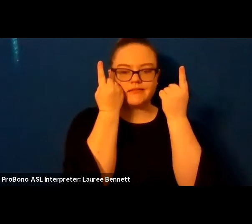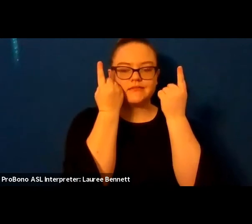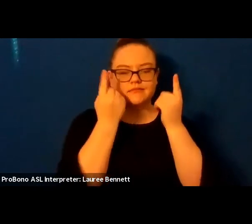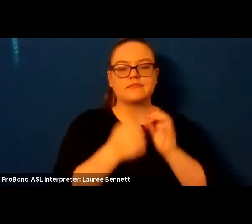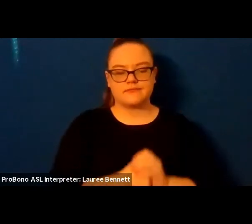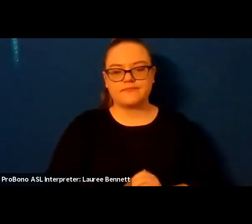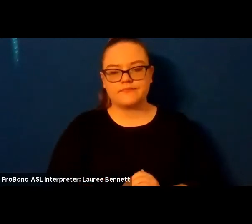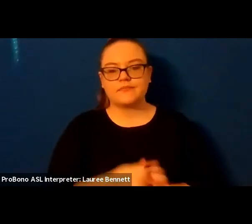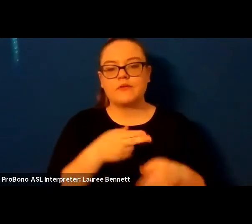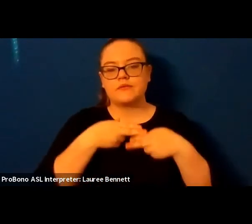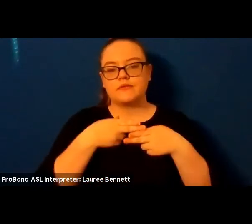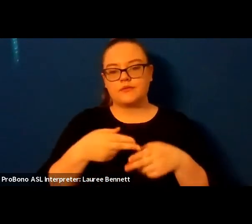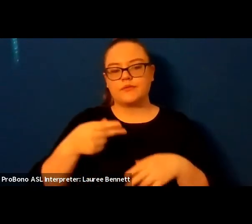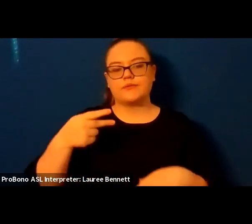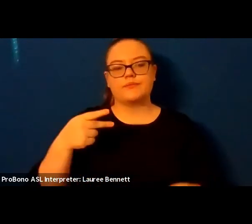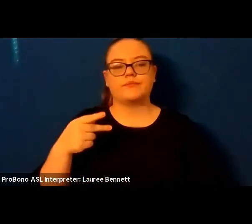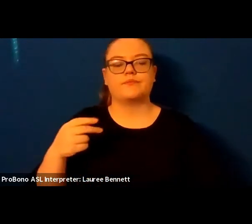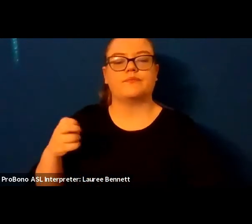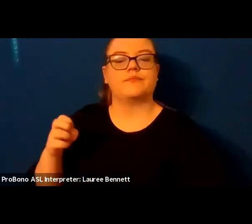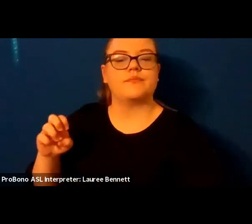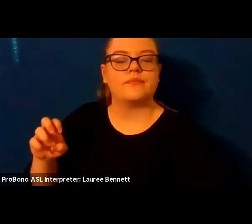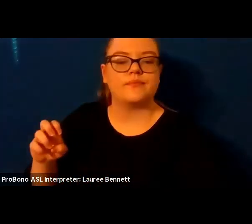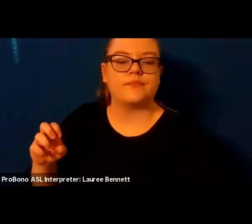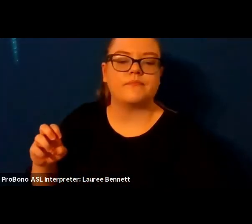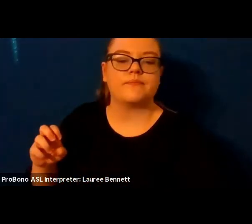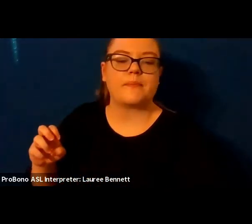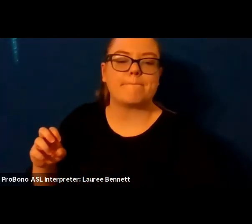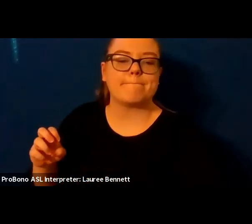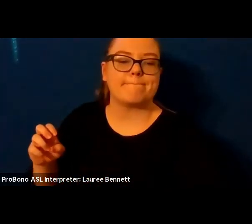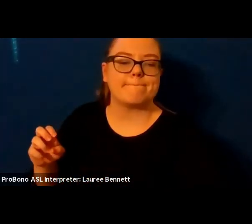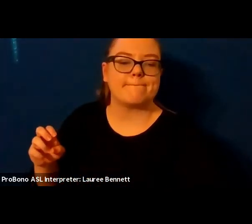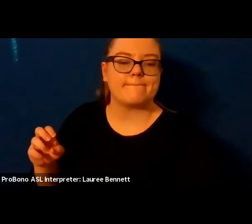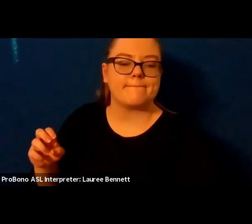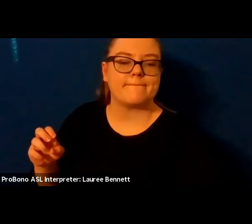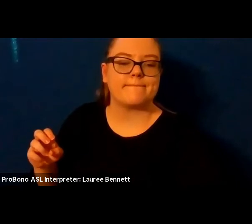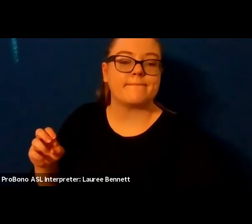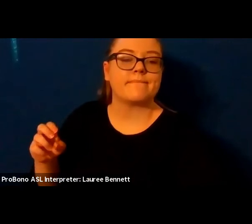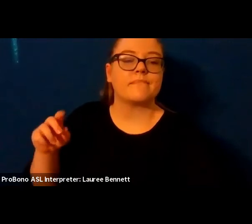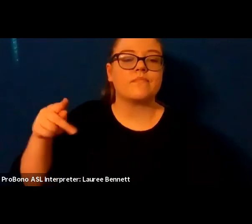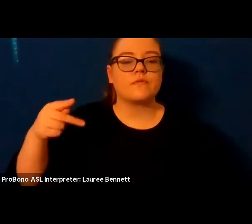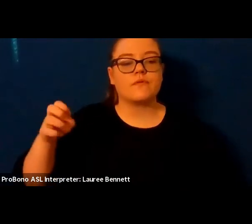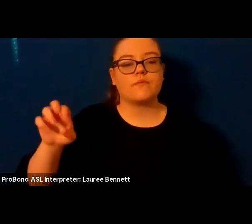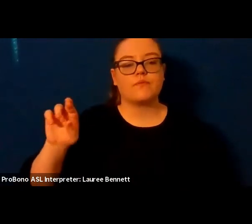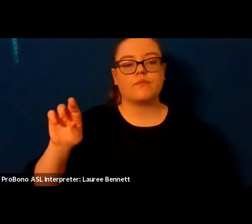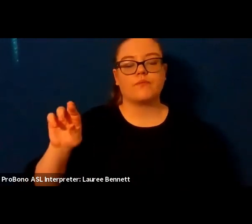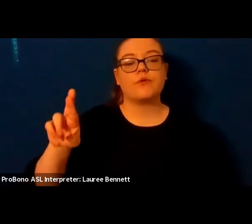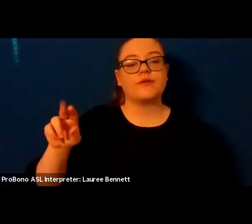called persephone since she kept asking i gave her an answer chose a